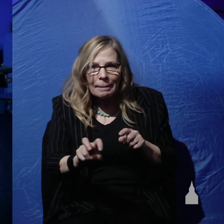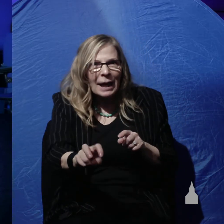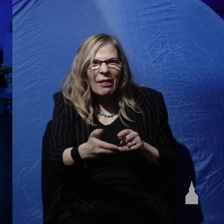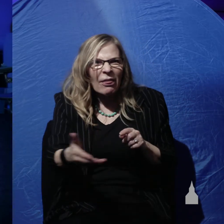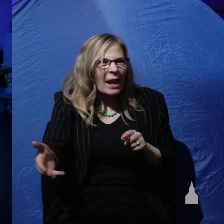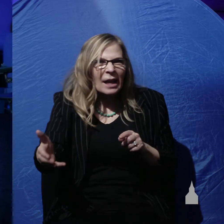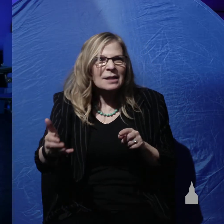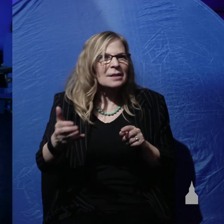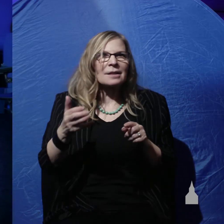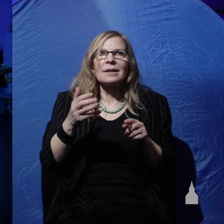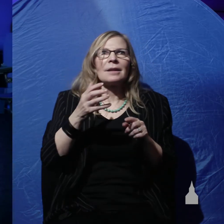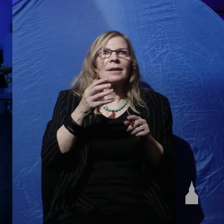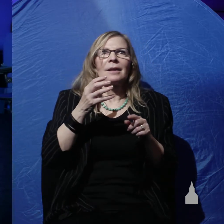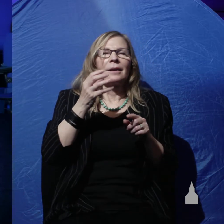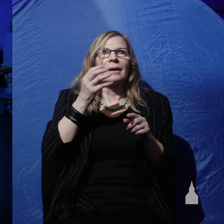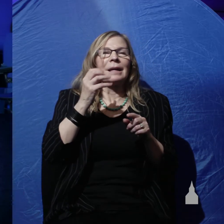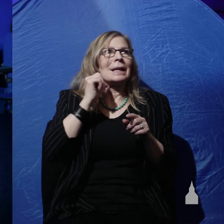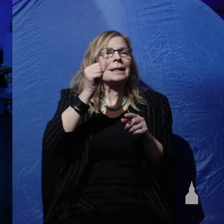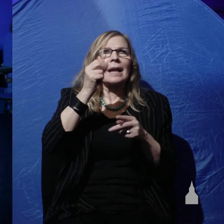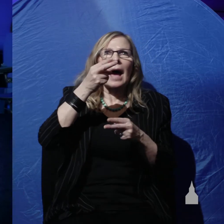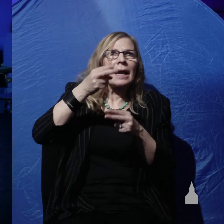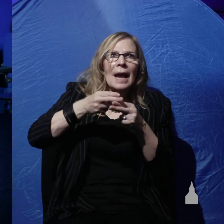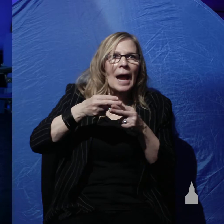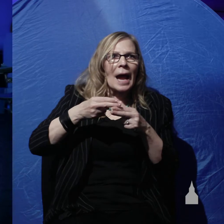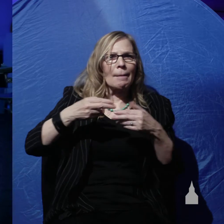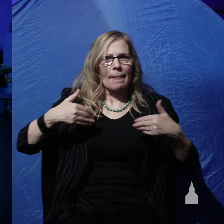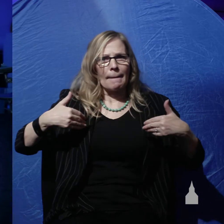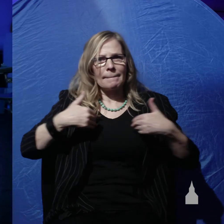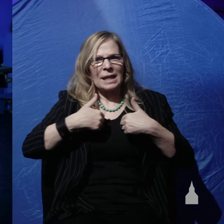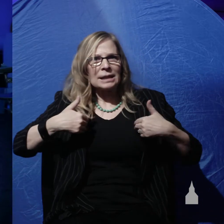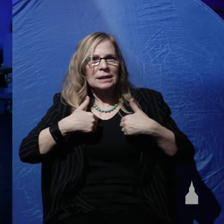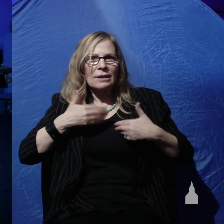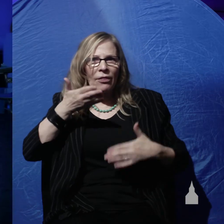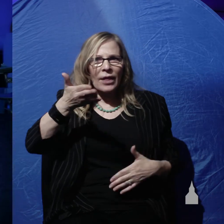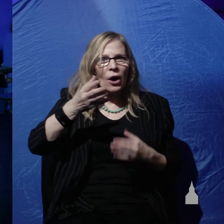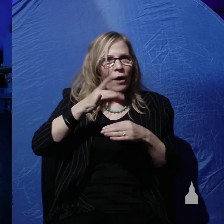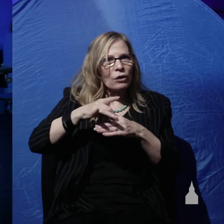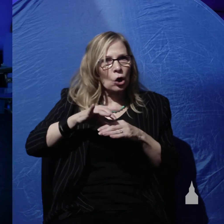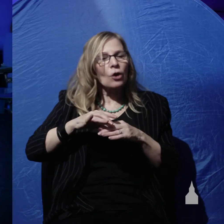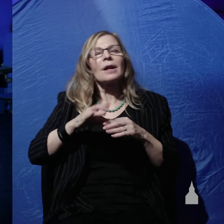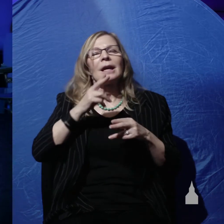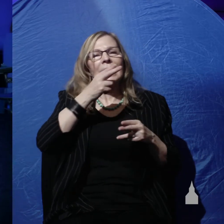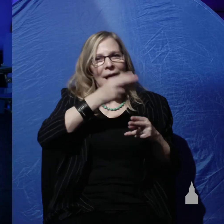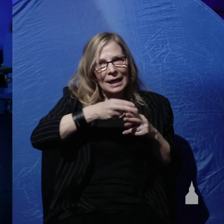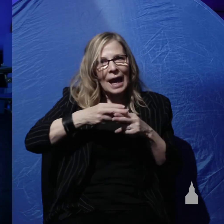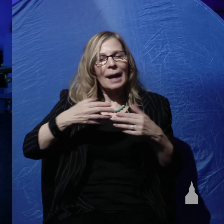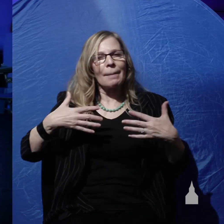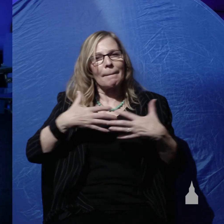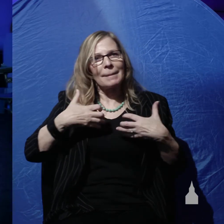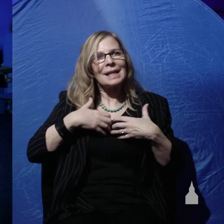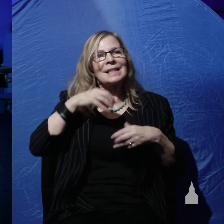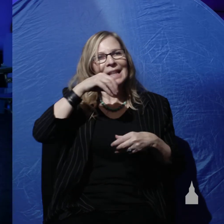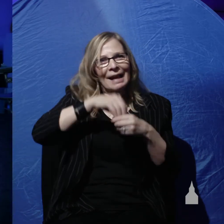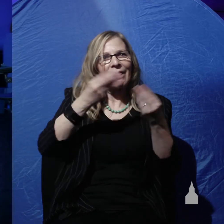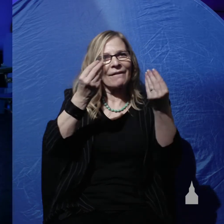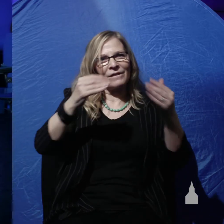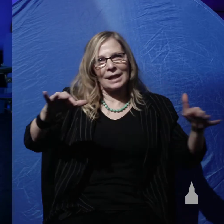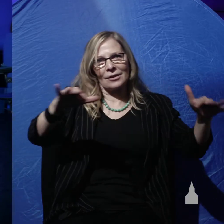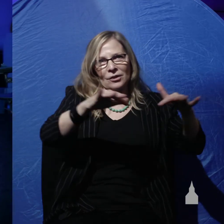name the, he did not name the beasts of the earth. The Bible says he named the beasts of the field. That's a subset of